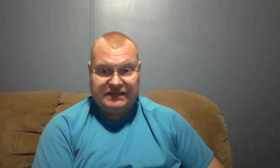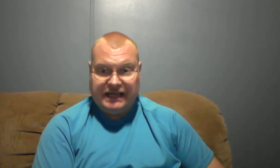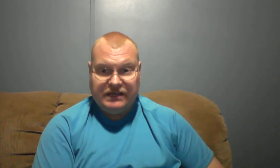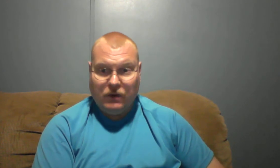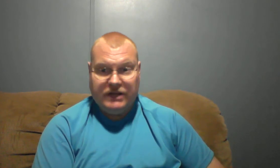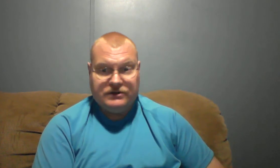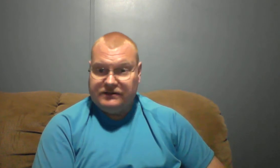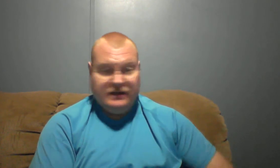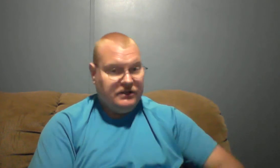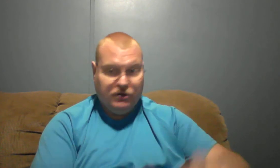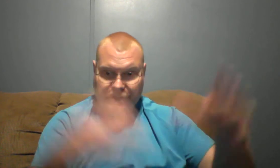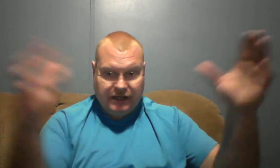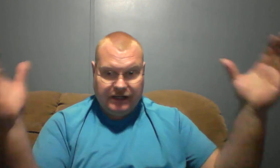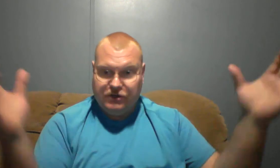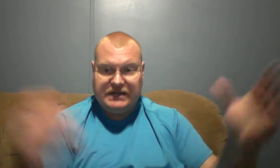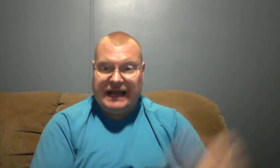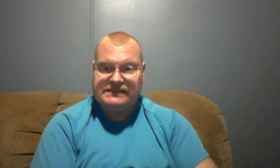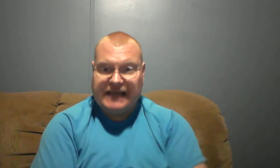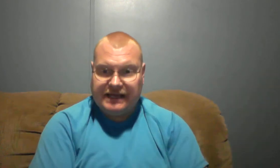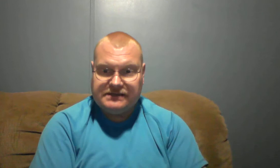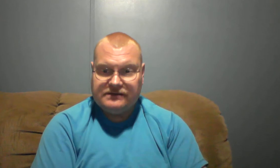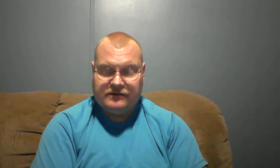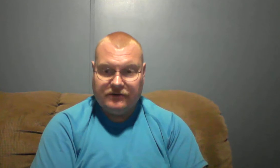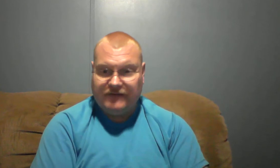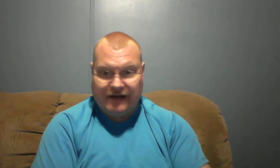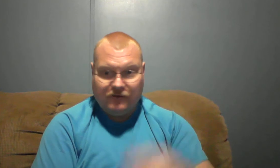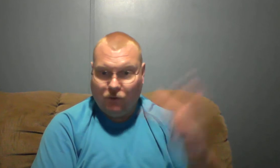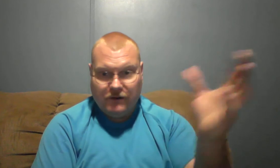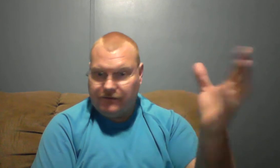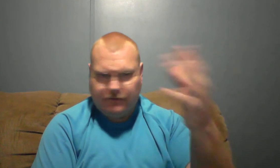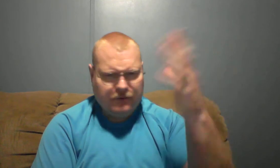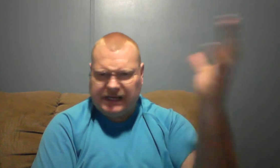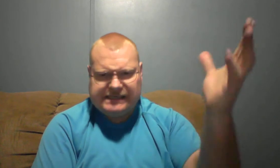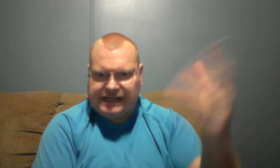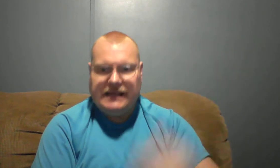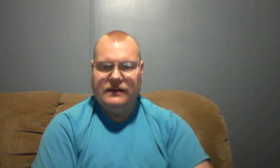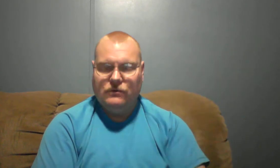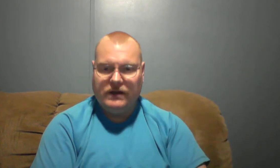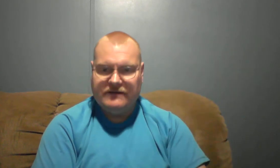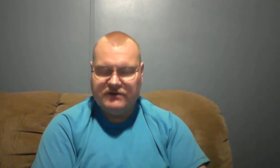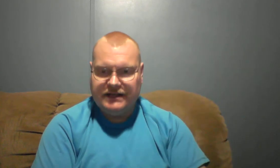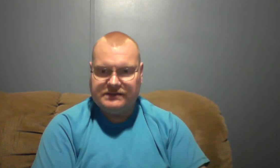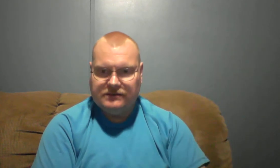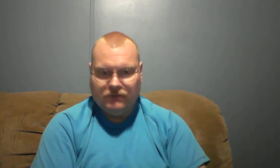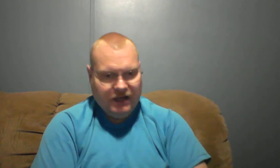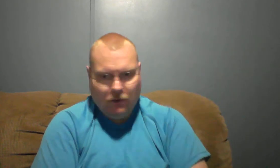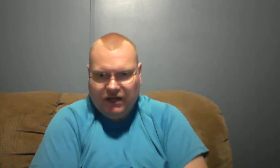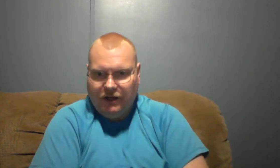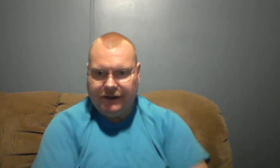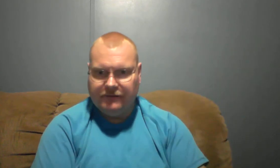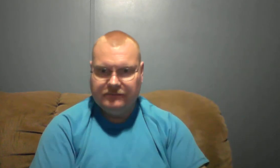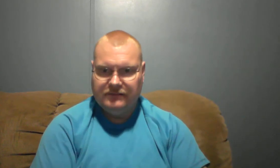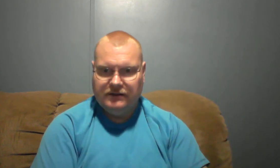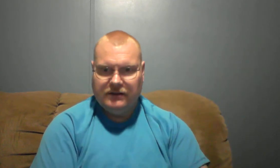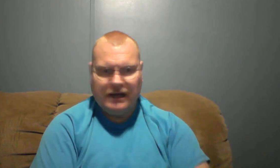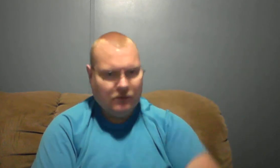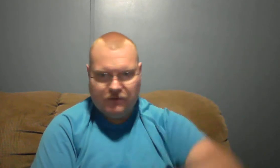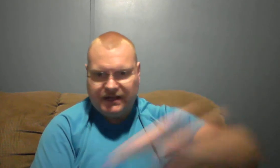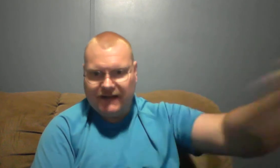take away your, your, uh, your tax status, your 5013C, whatever it is. Well, you know what? Good. I don't want the government.